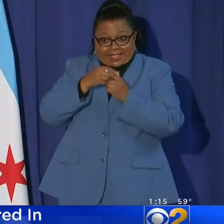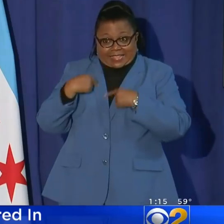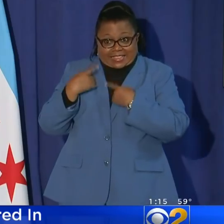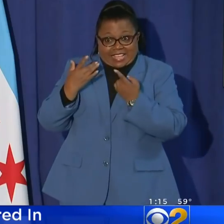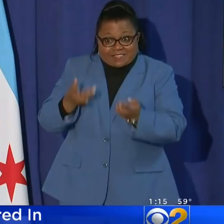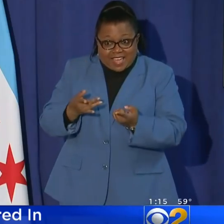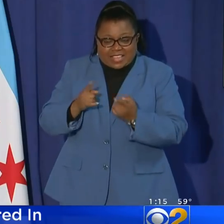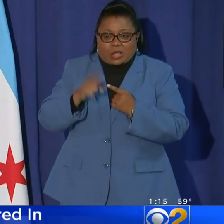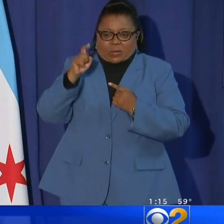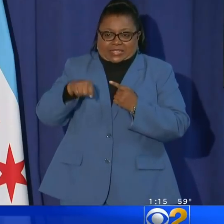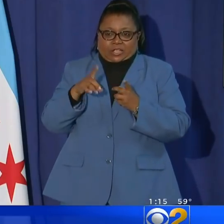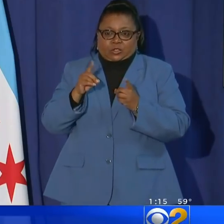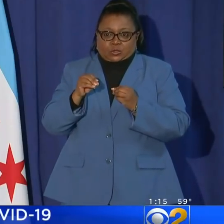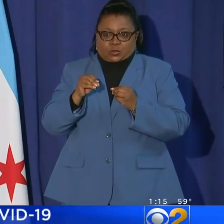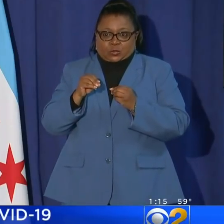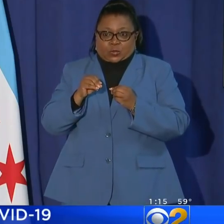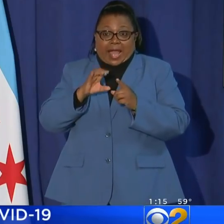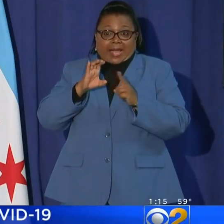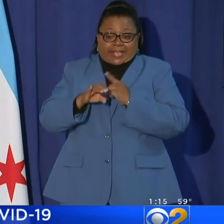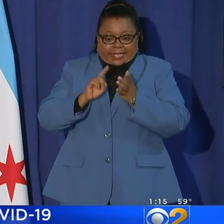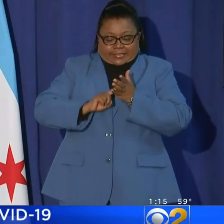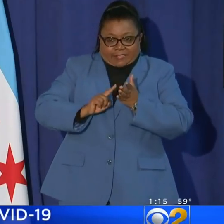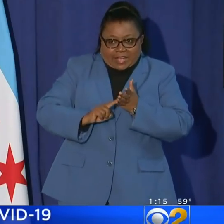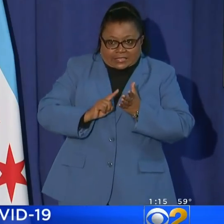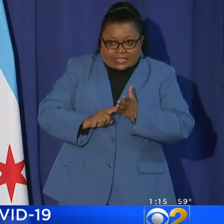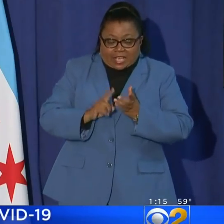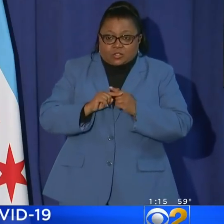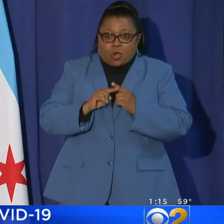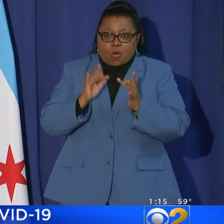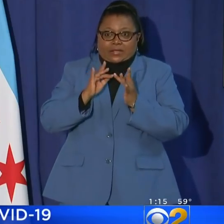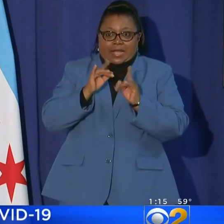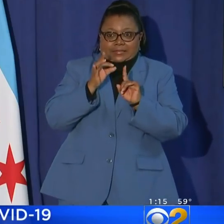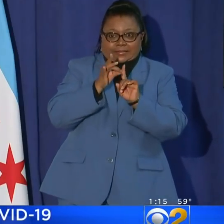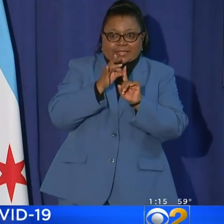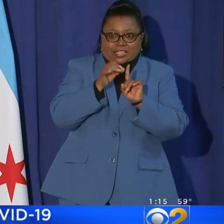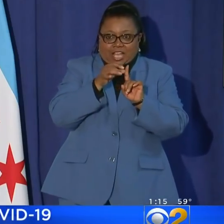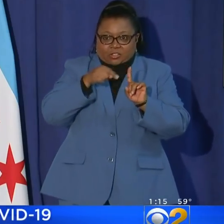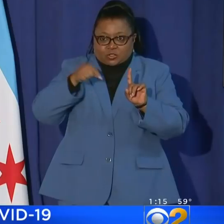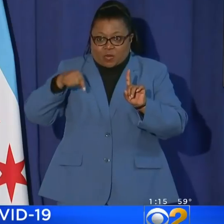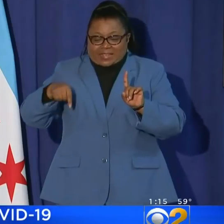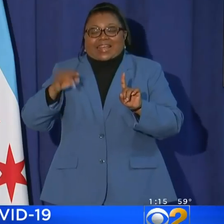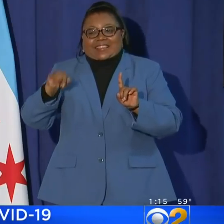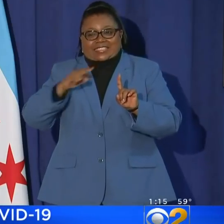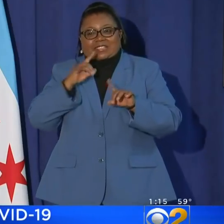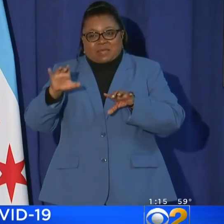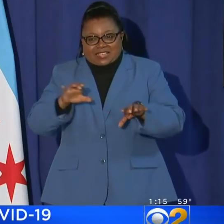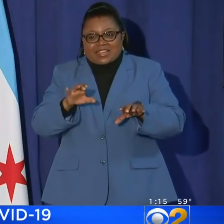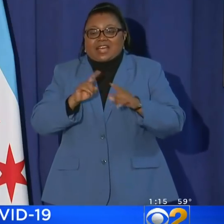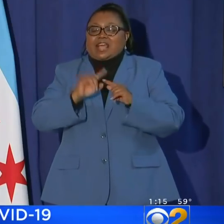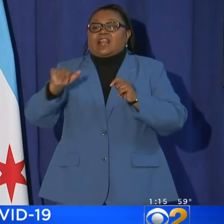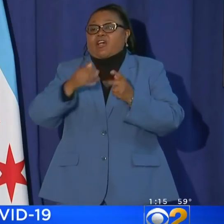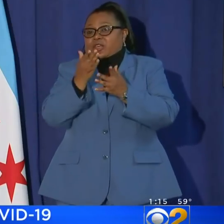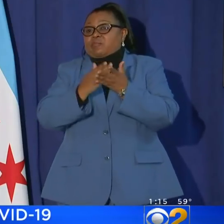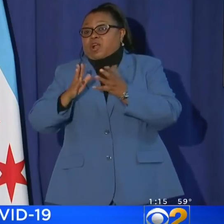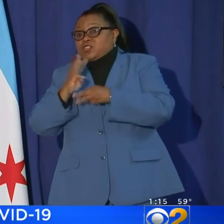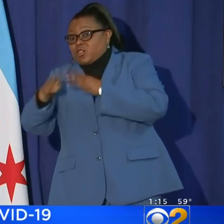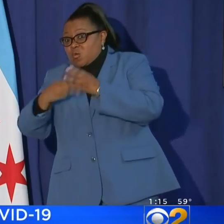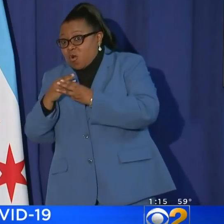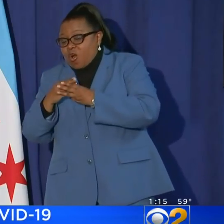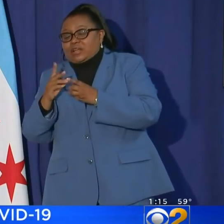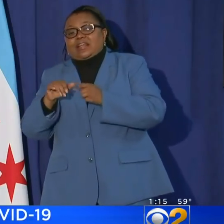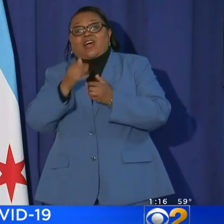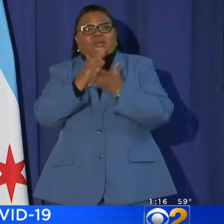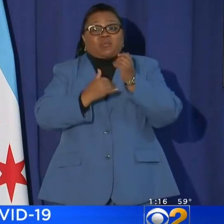event that we need to do a case investigation or contact tracing. This is being done in other parts of the world